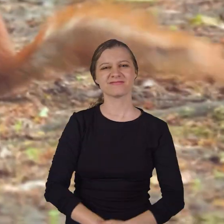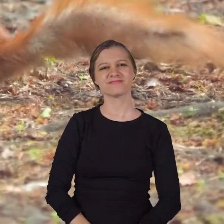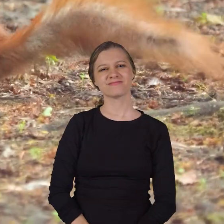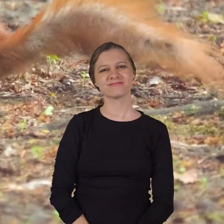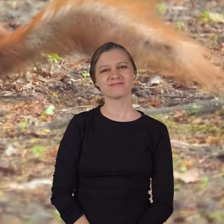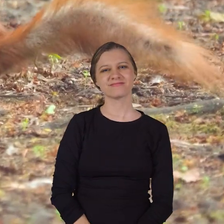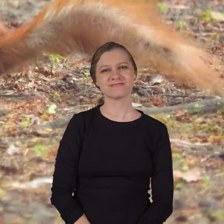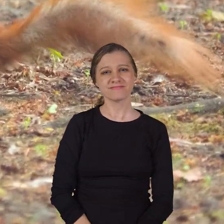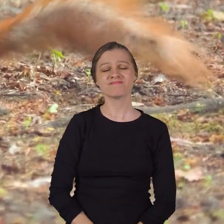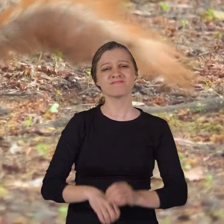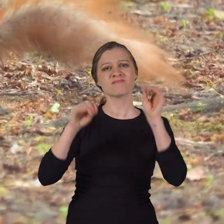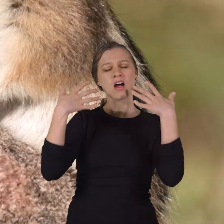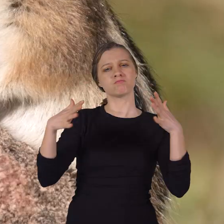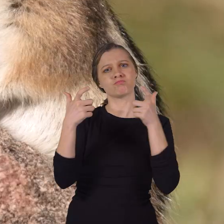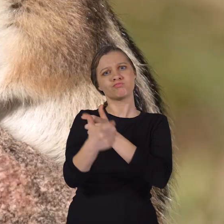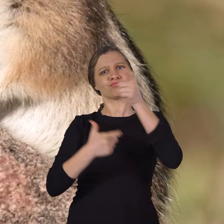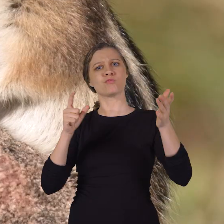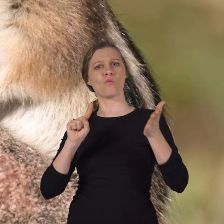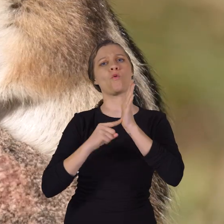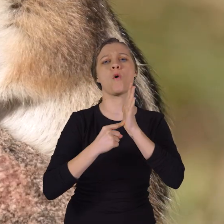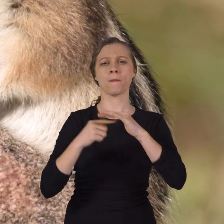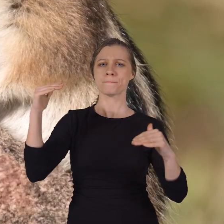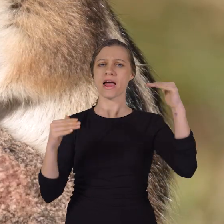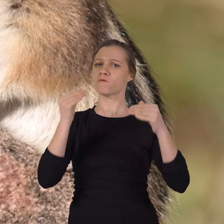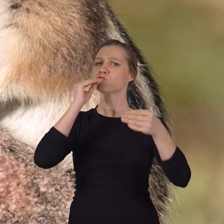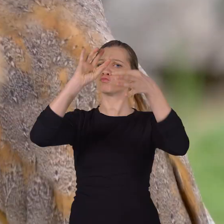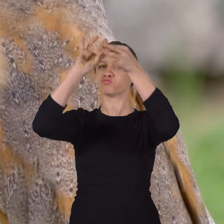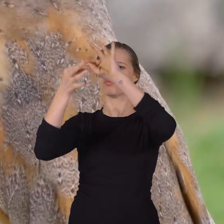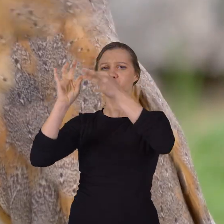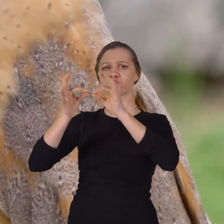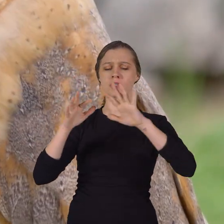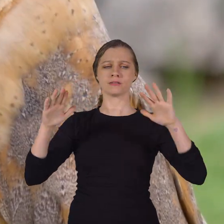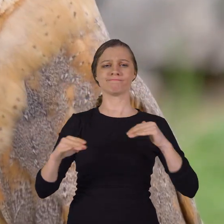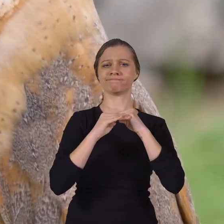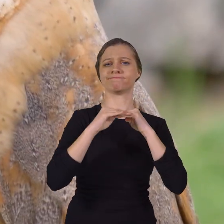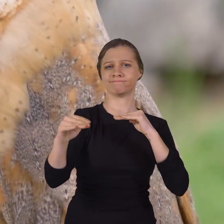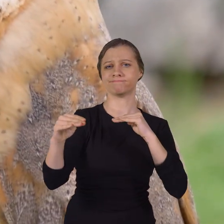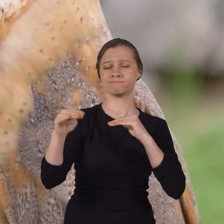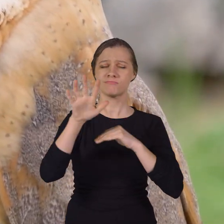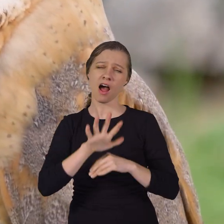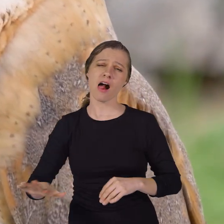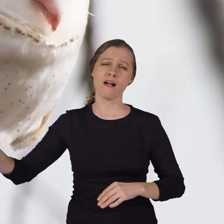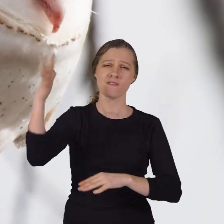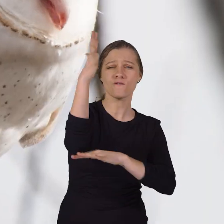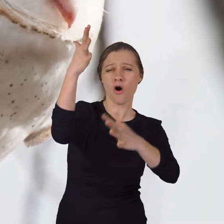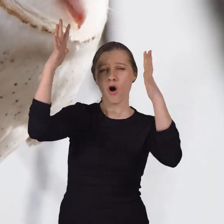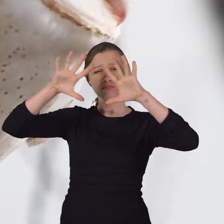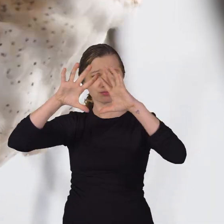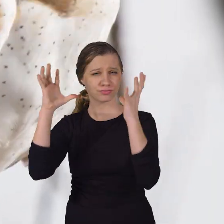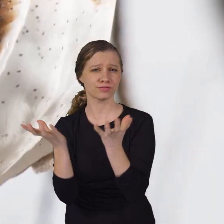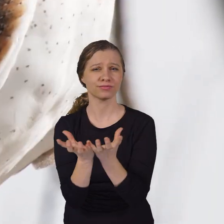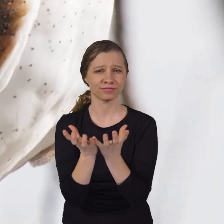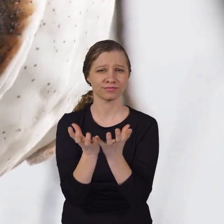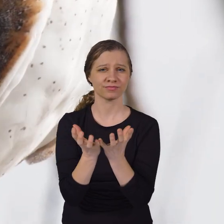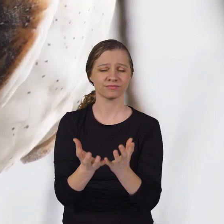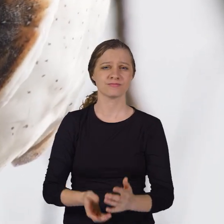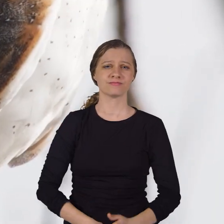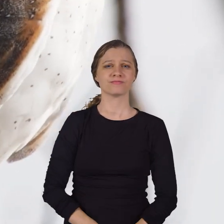Owls play a huge role in balancing the food web in many forests worldwide. Barn owls